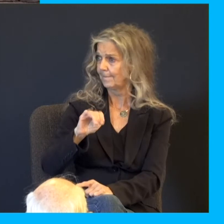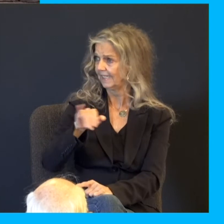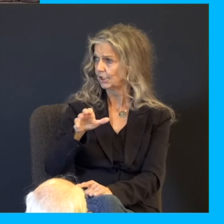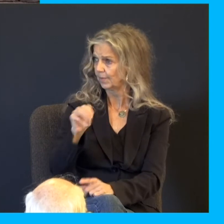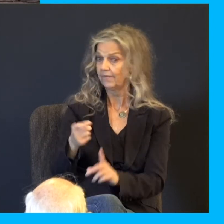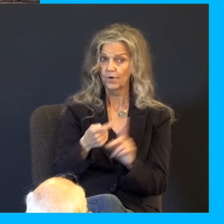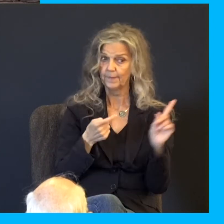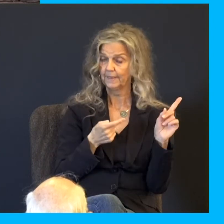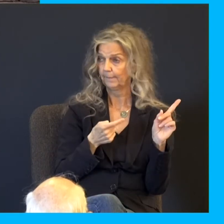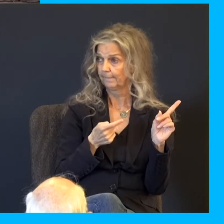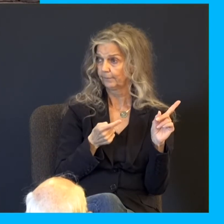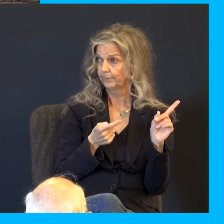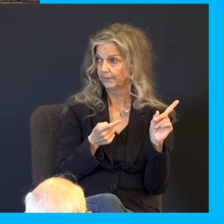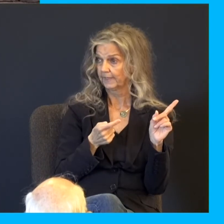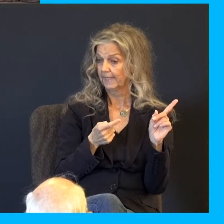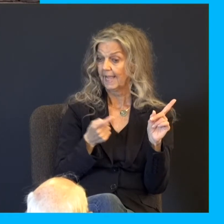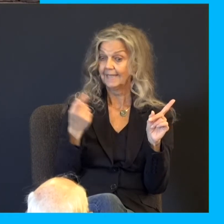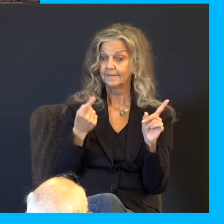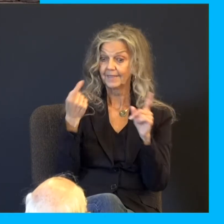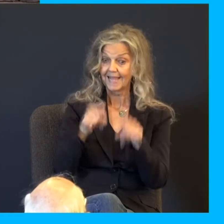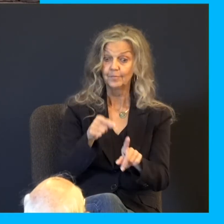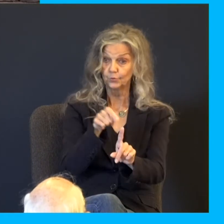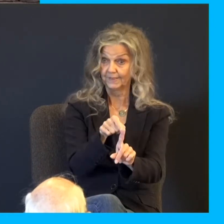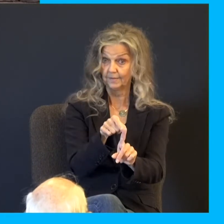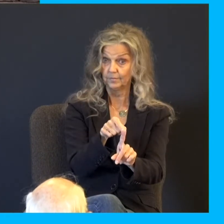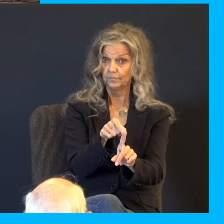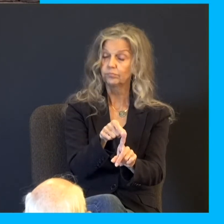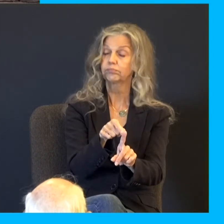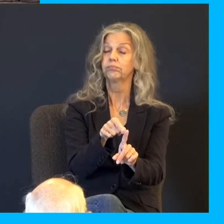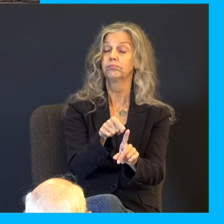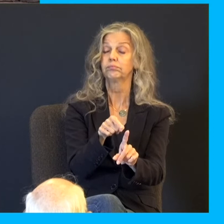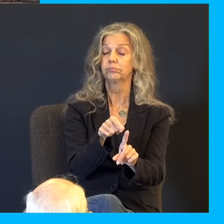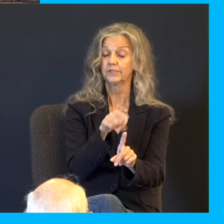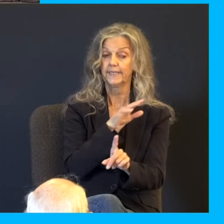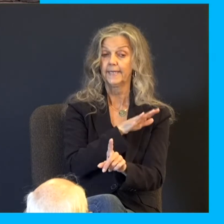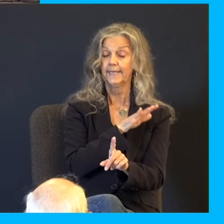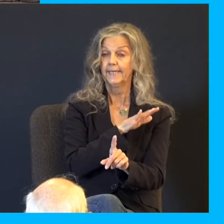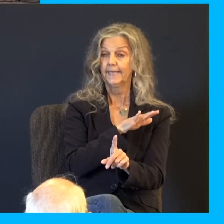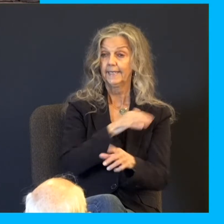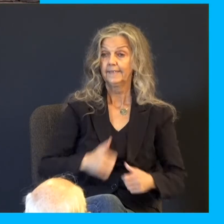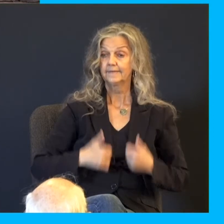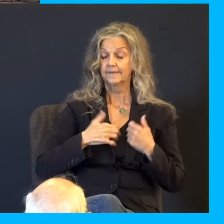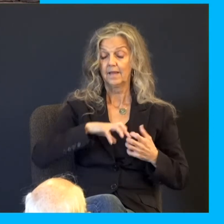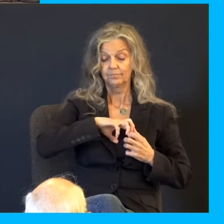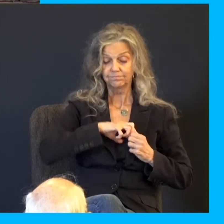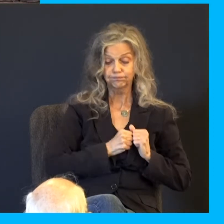me, and mischief befall him, you shall bring down the gray hairs, or my gray hairs, with sorrow to the